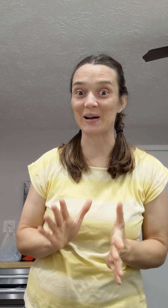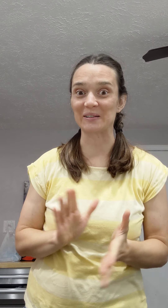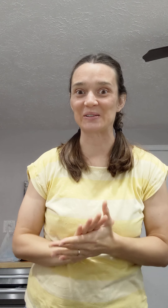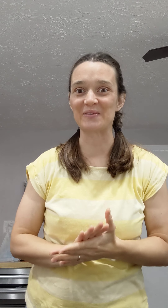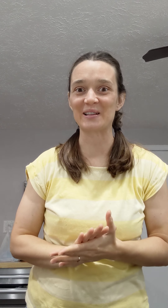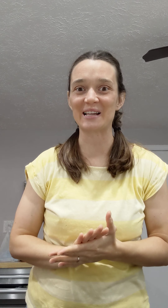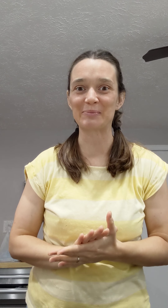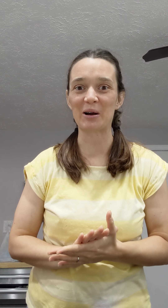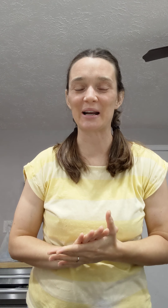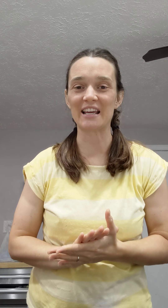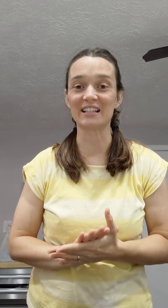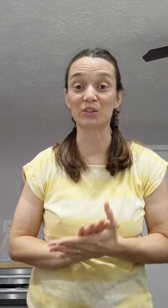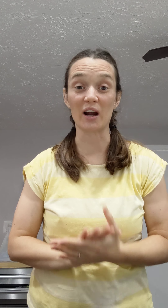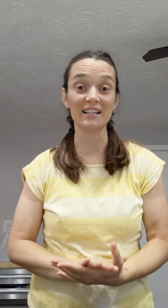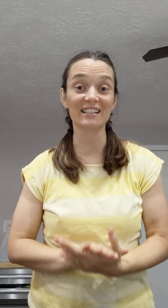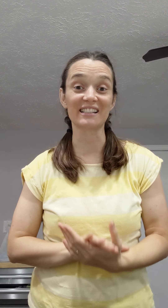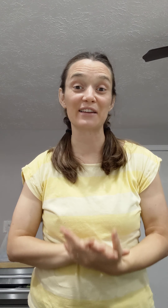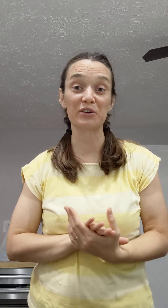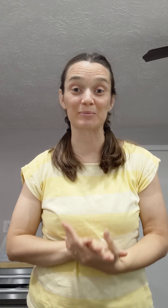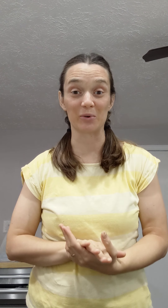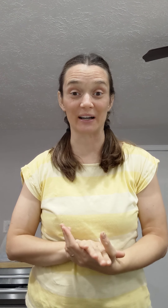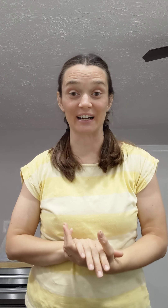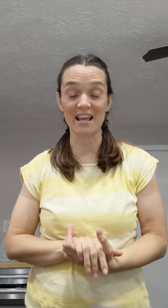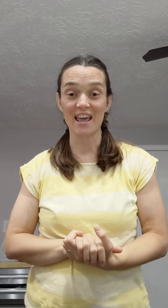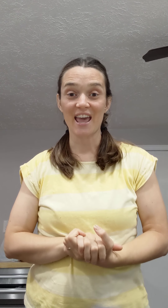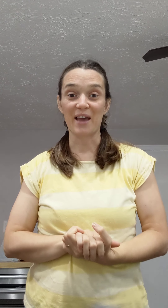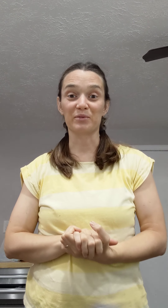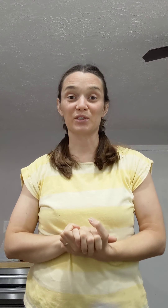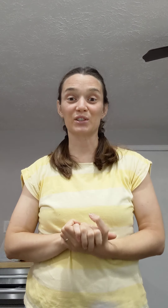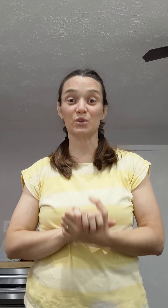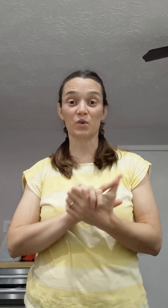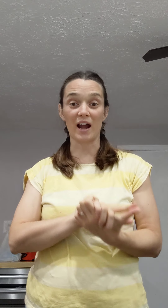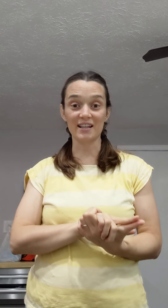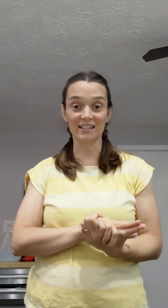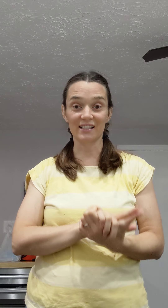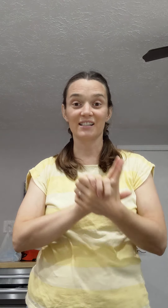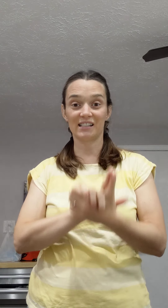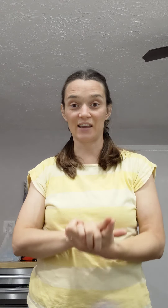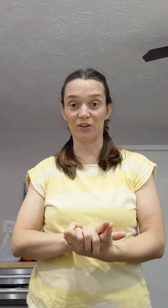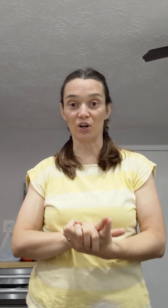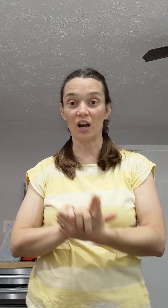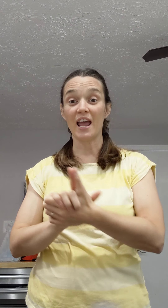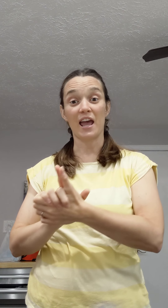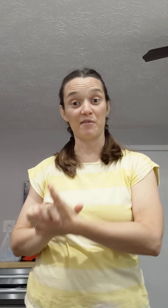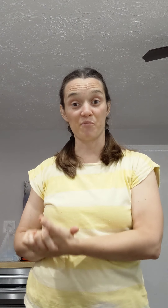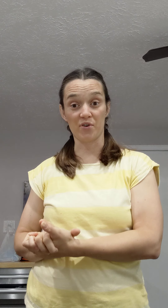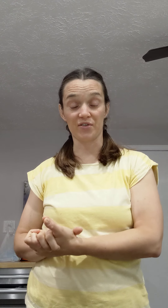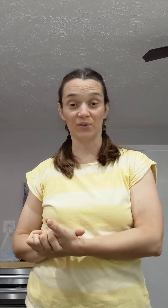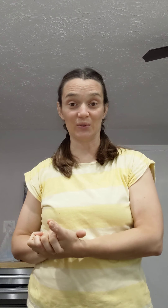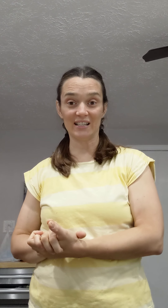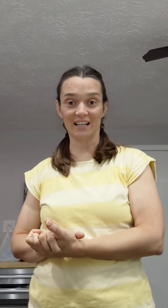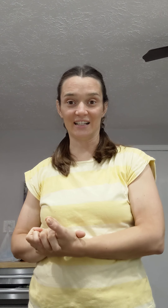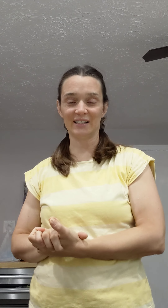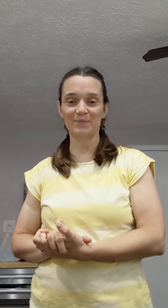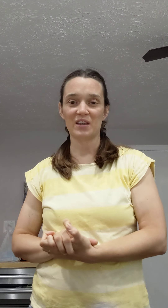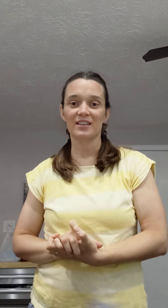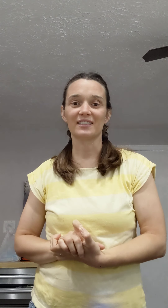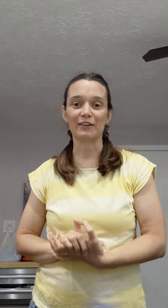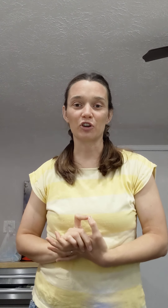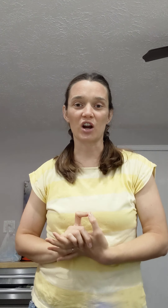song. So the very last part is Christ, the Savior is born. And we'll just do Christ, Savior, and born. Those three signs. The sign for